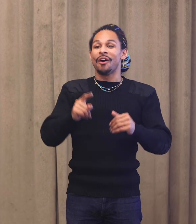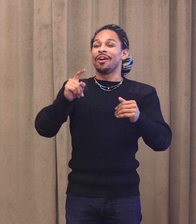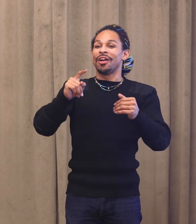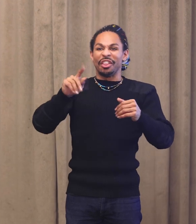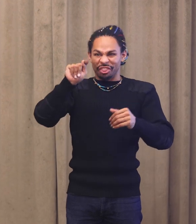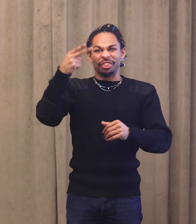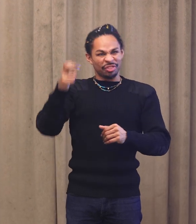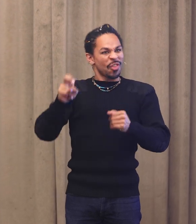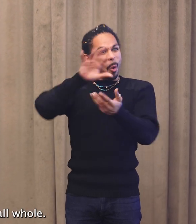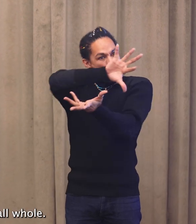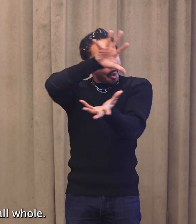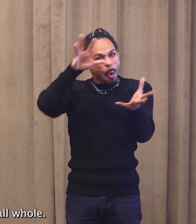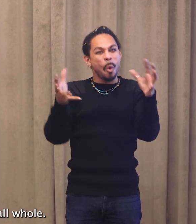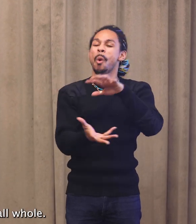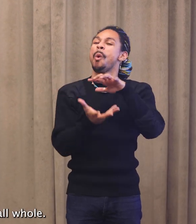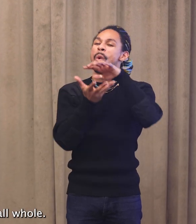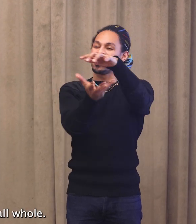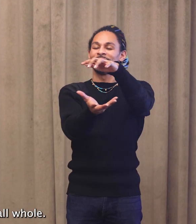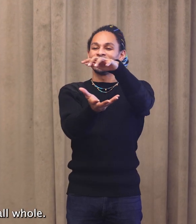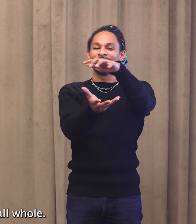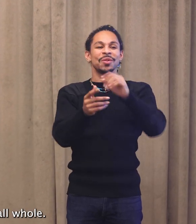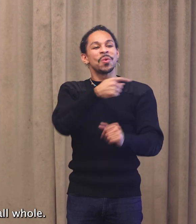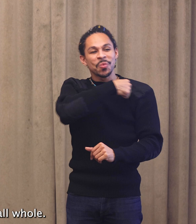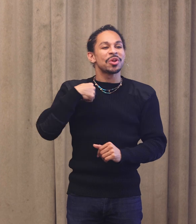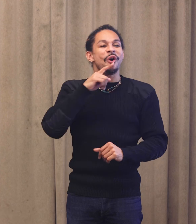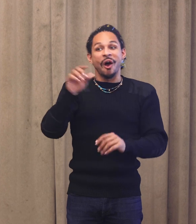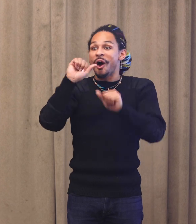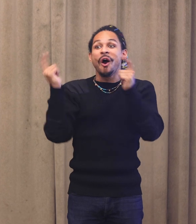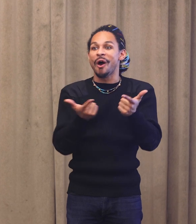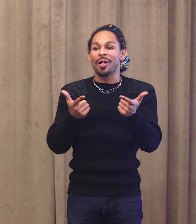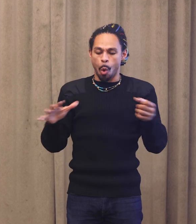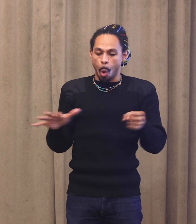whole. And we are all whole.